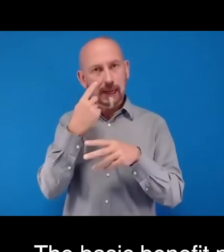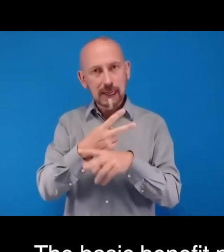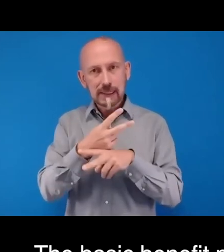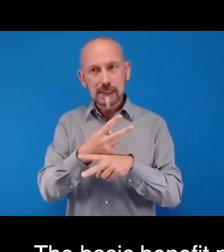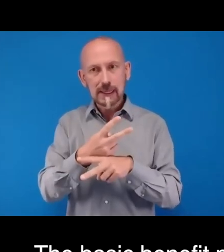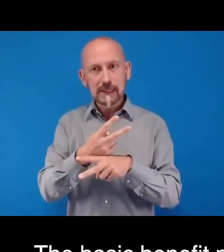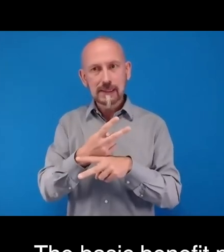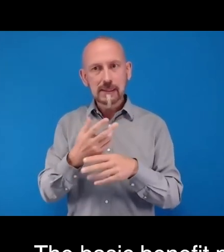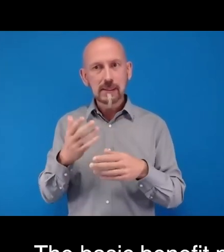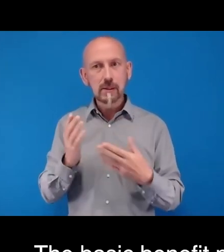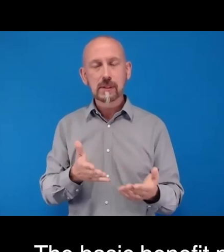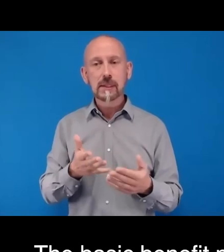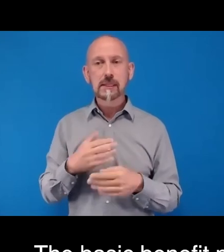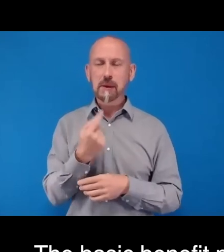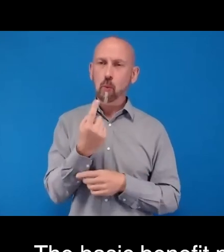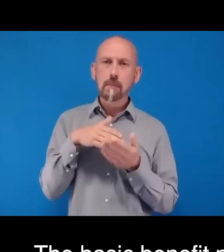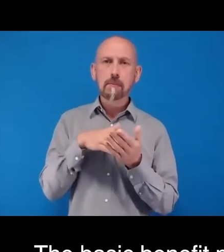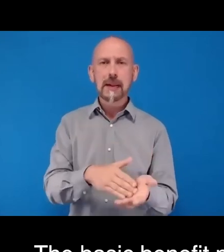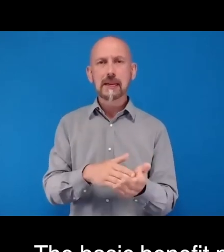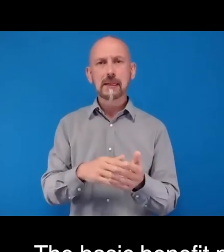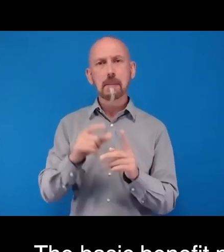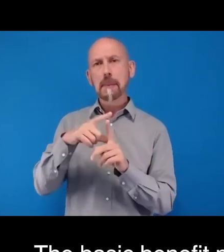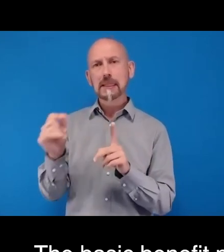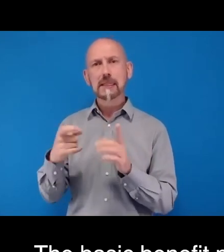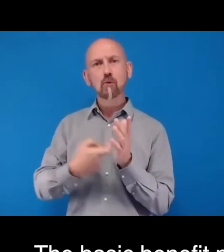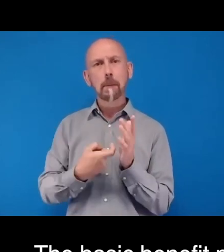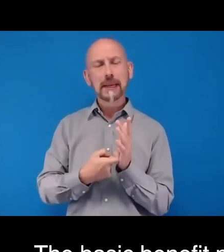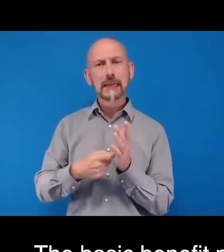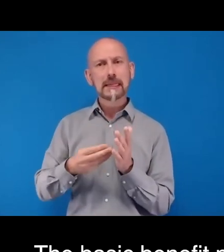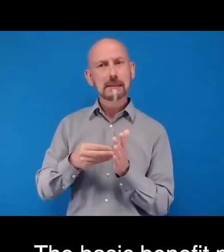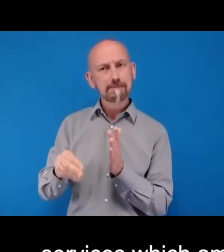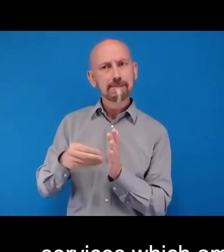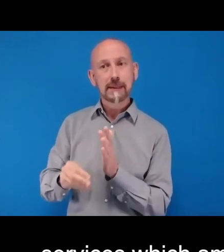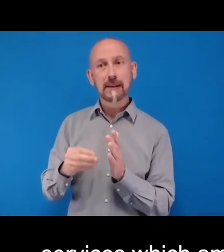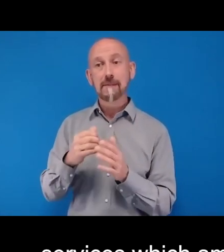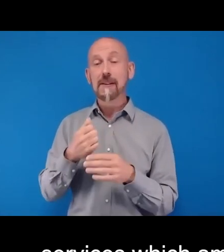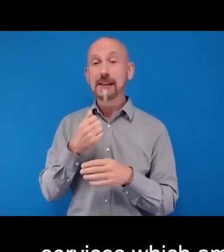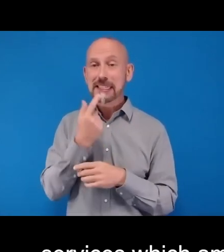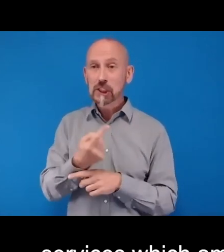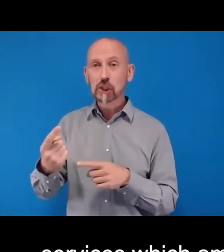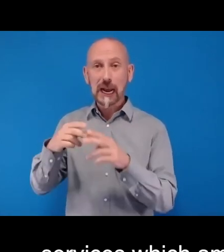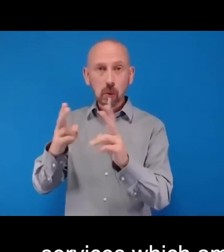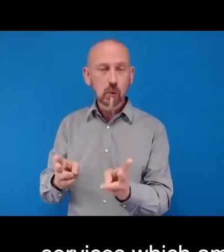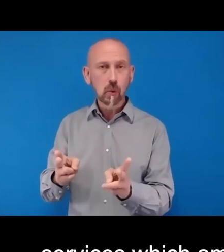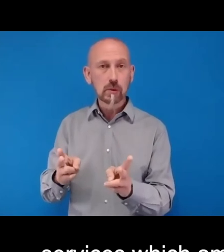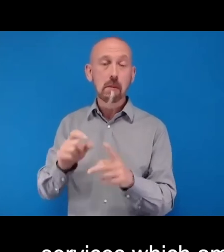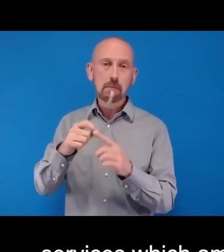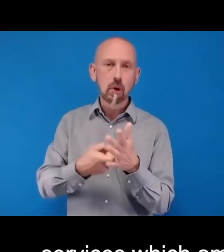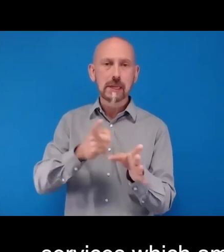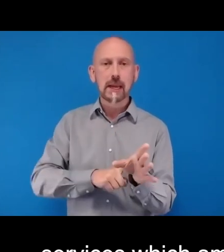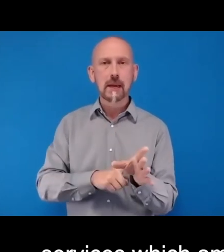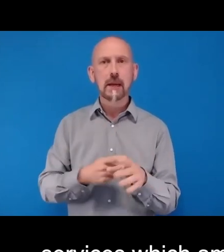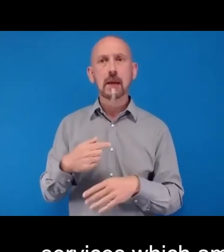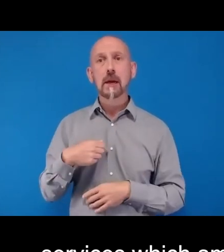Pakistani rupees per household per year. And we anticipate that in the first phase, health